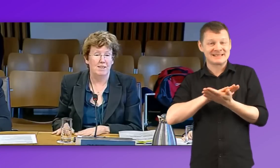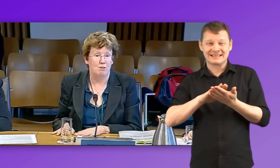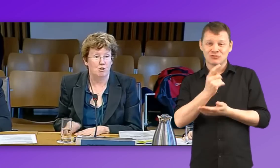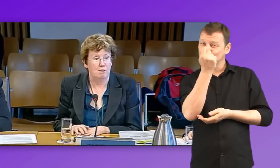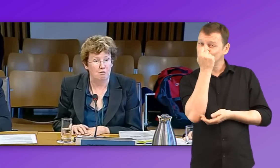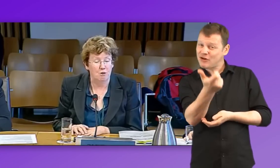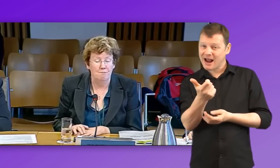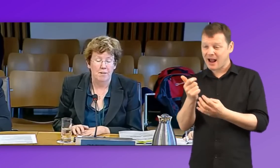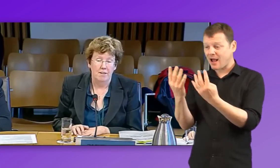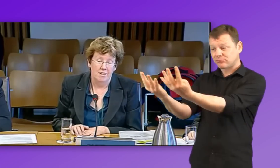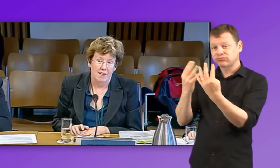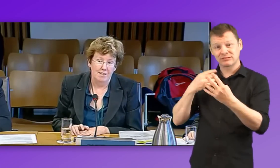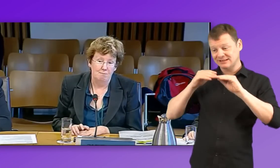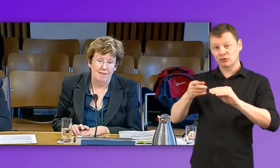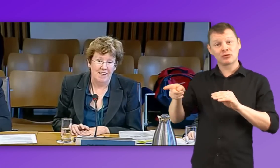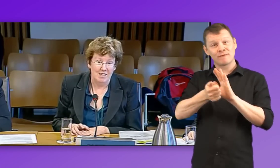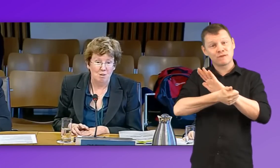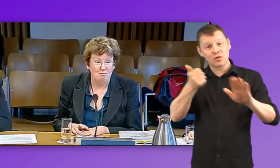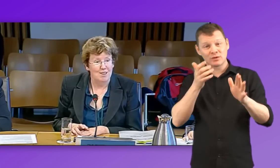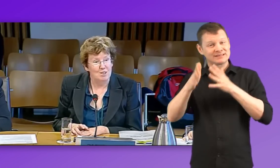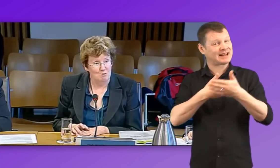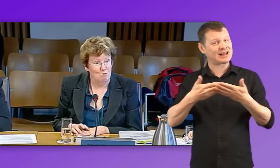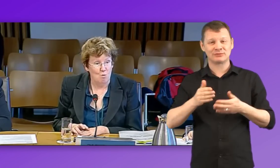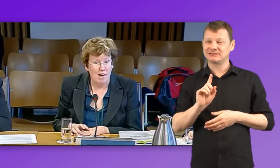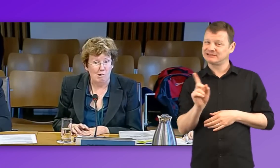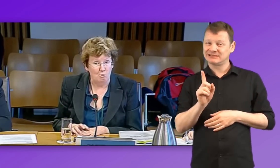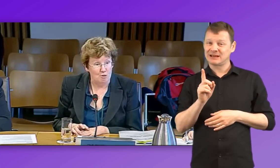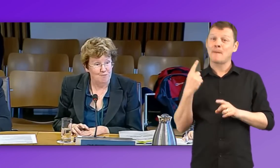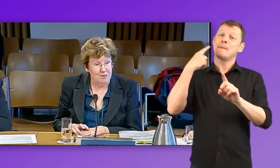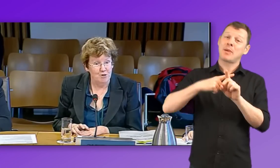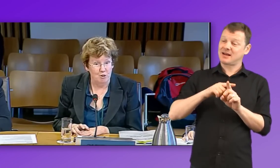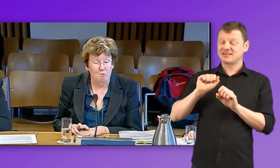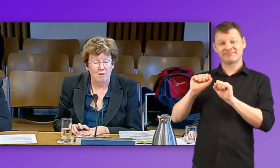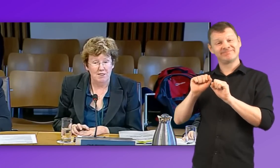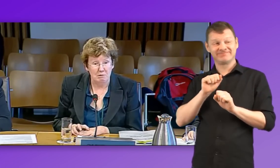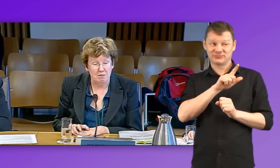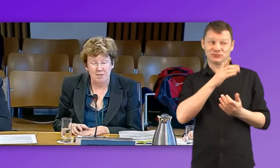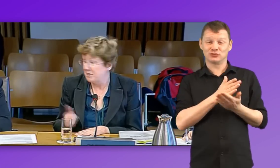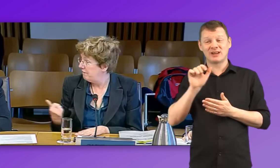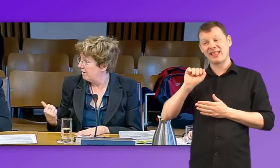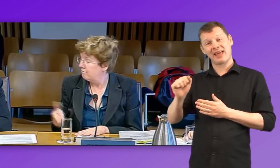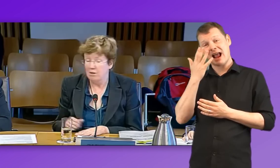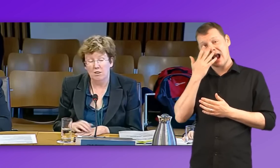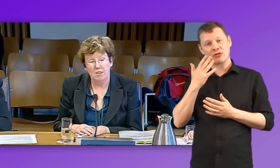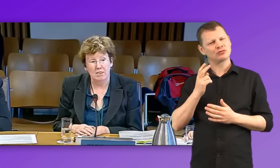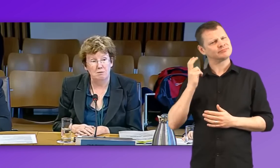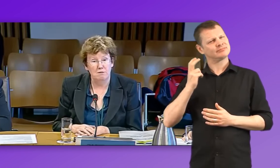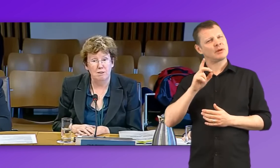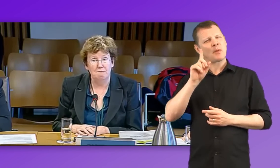language coming through. And the age profile is quite old, that's true. But some authorities, think Folkirk is one of them, have